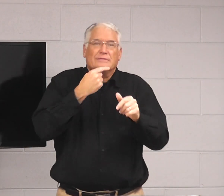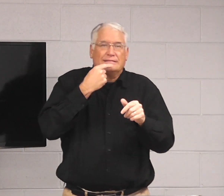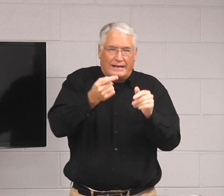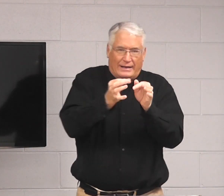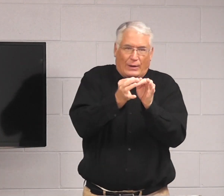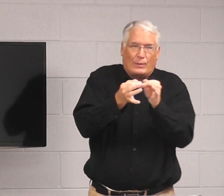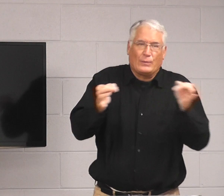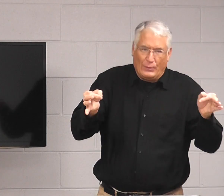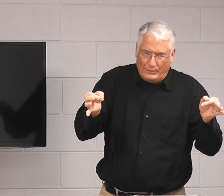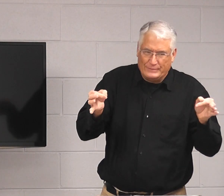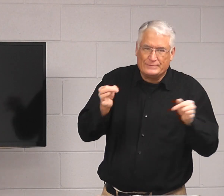how you're using it.